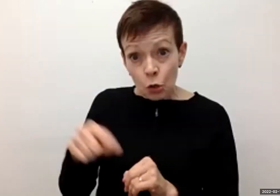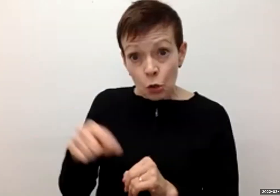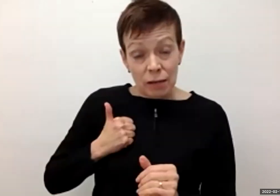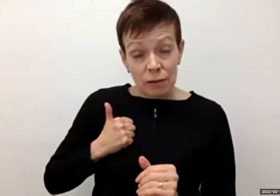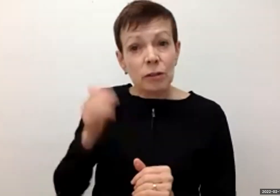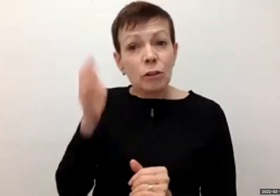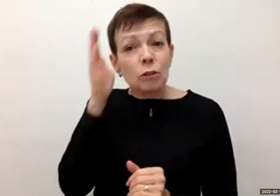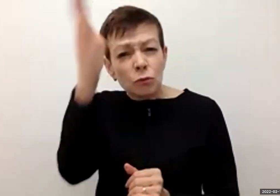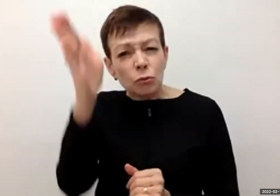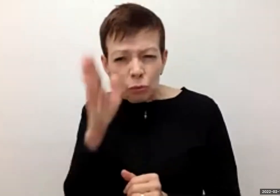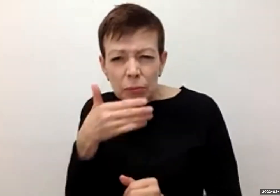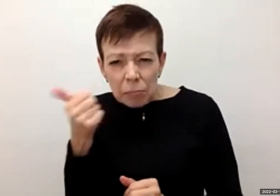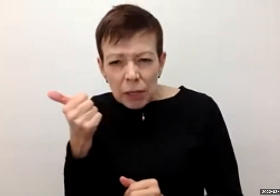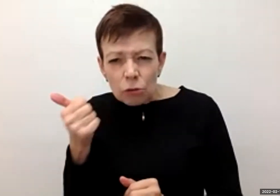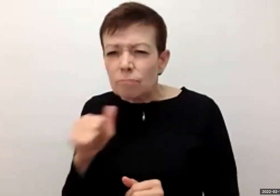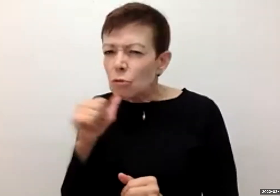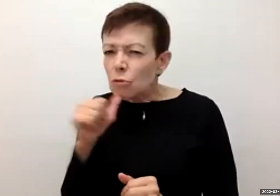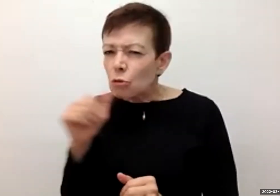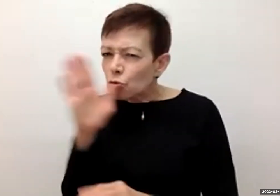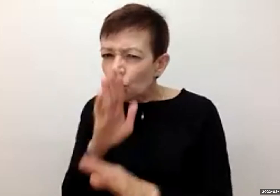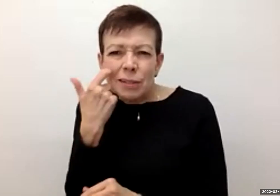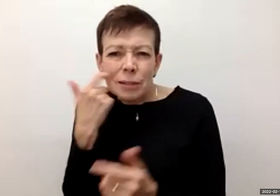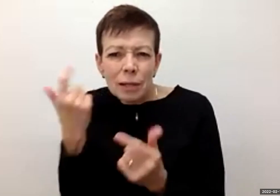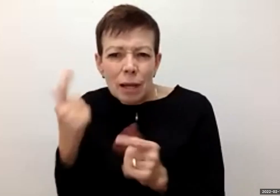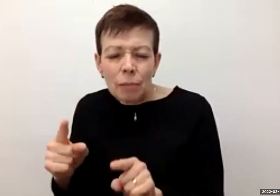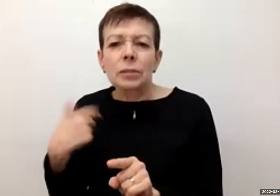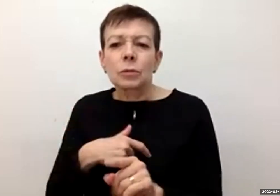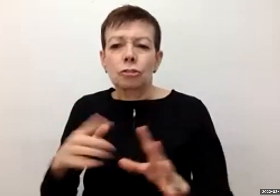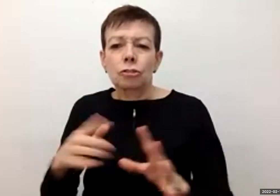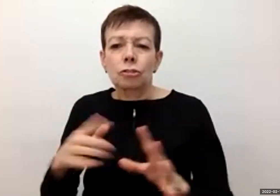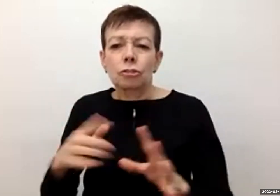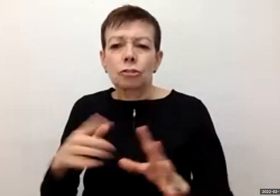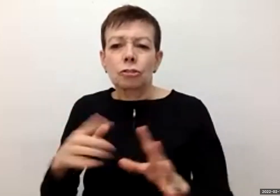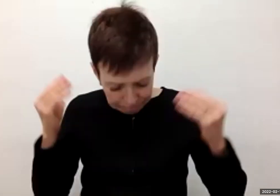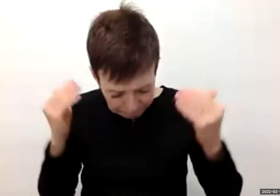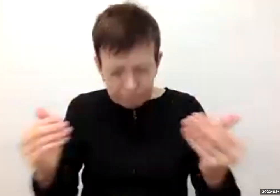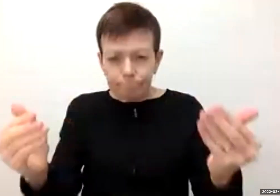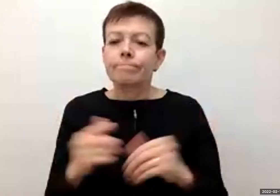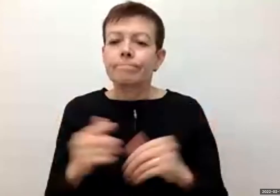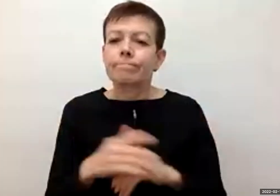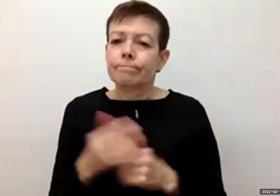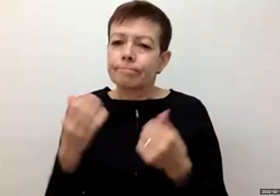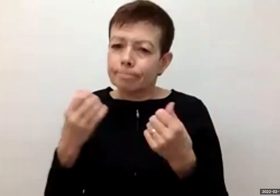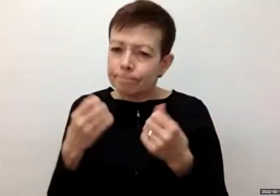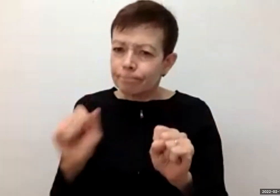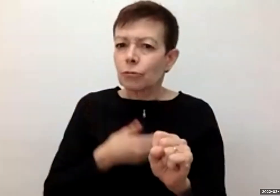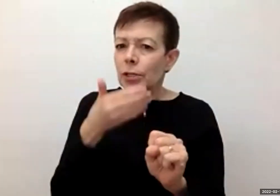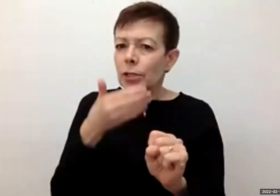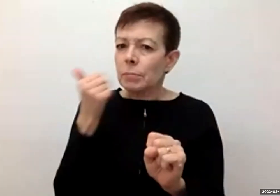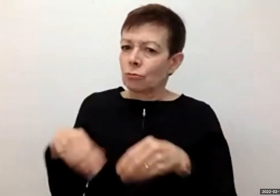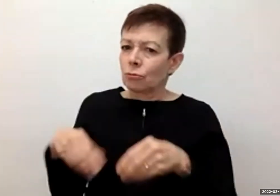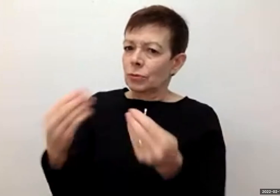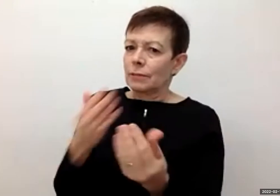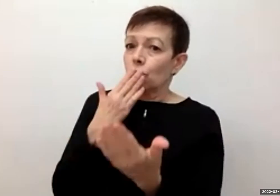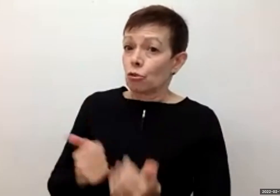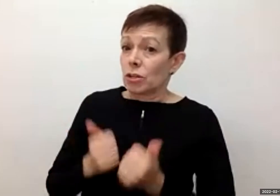what had happened to us. We are just going to move forward. We will do our best to give you a good life. For years, we